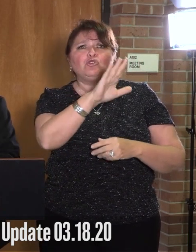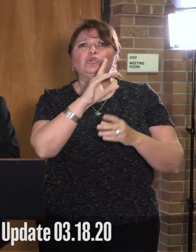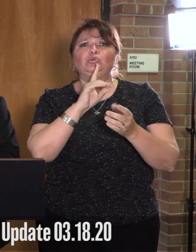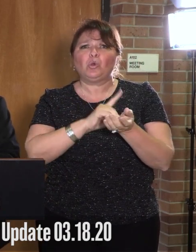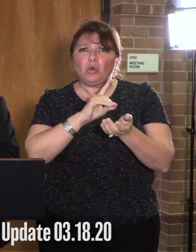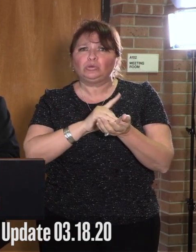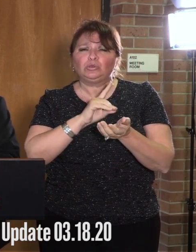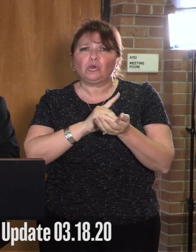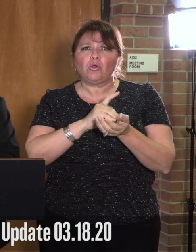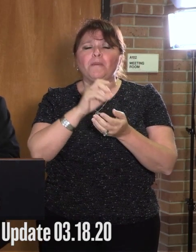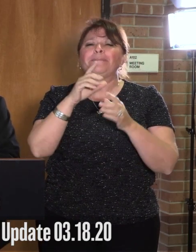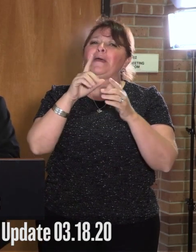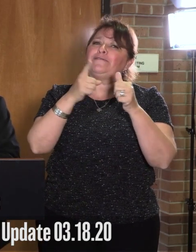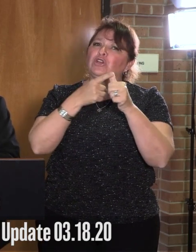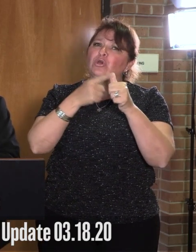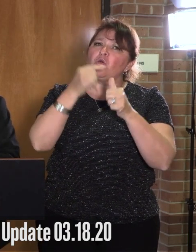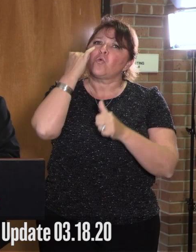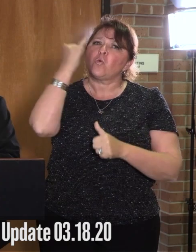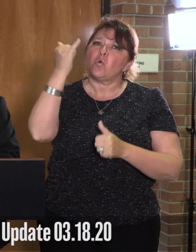and call ahead.